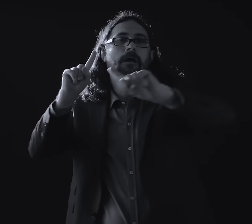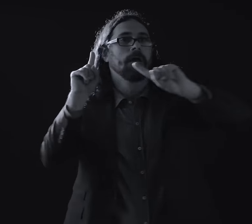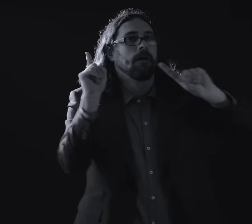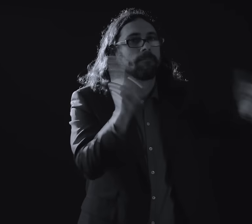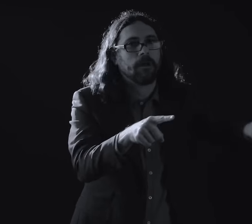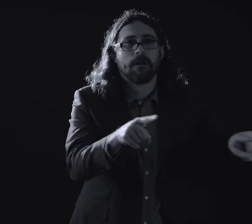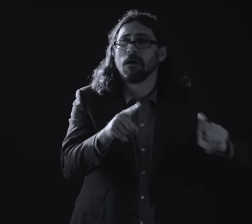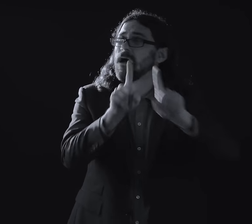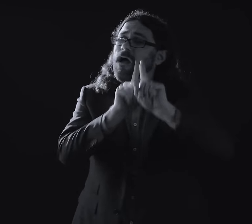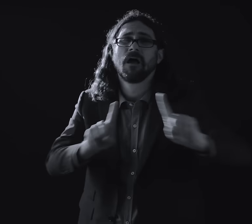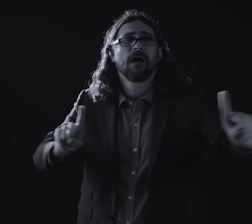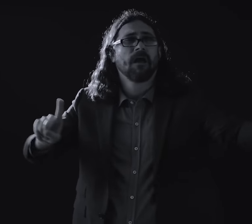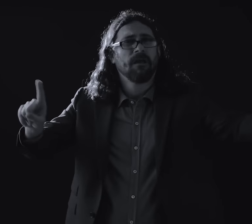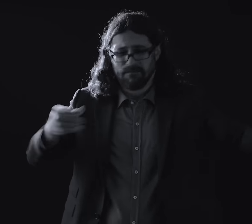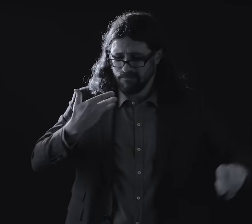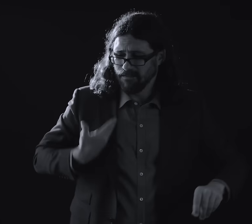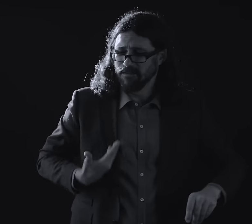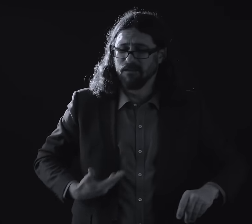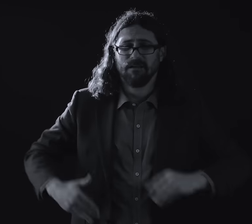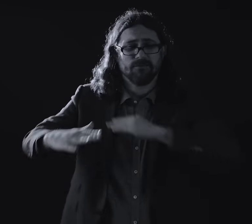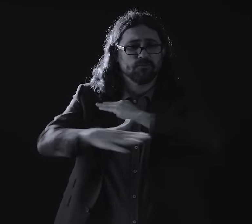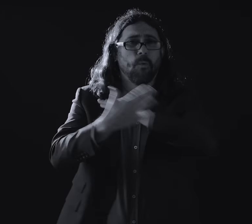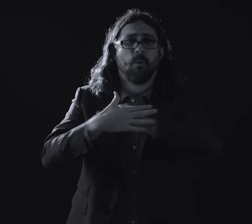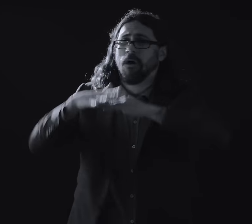an hour I am sure He did